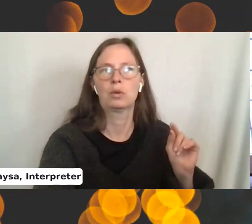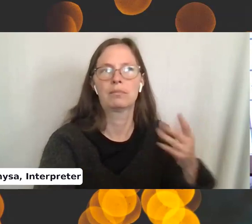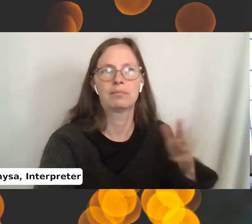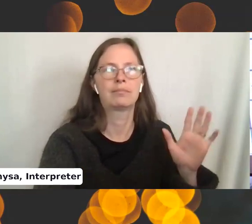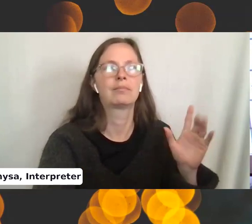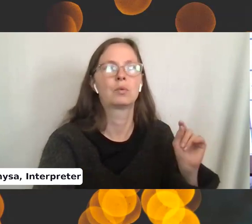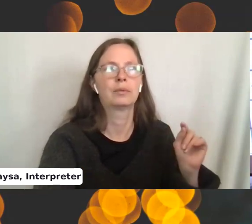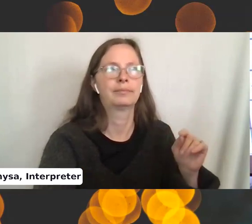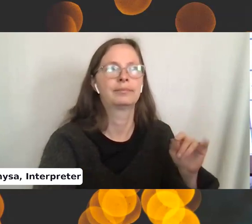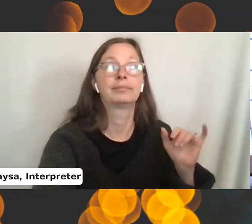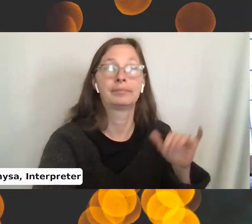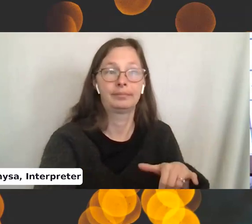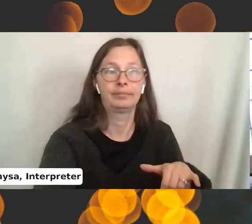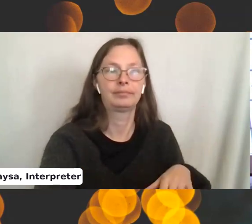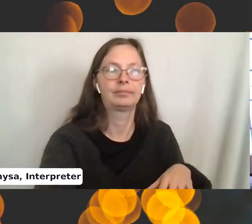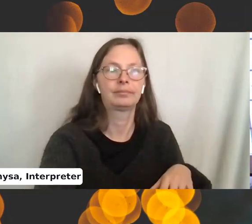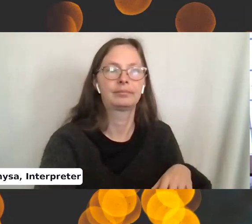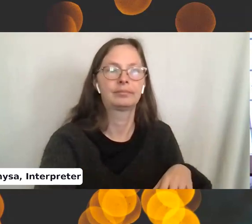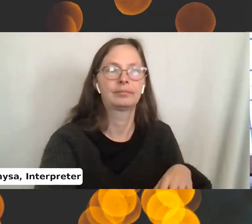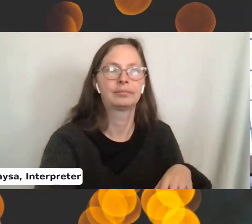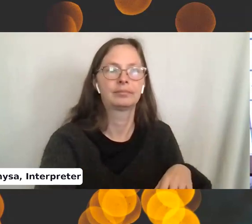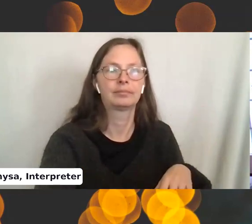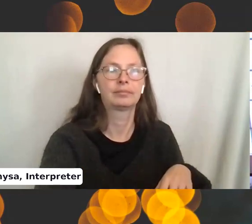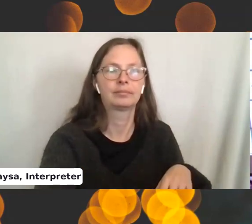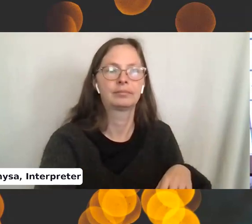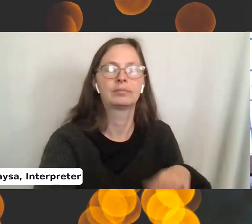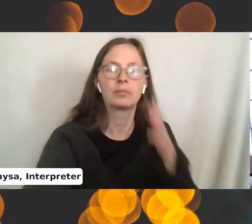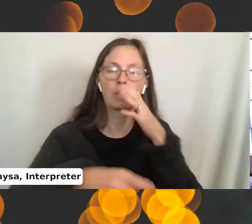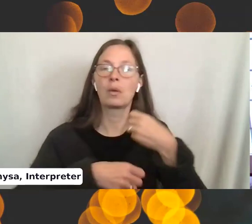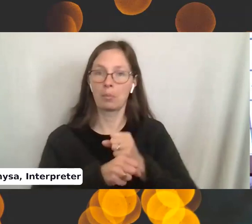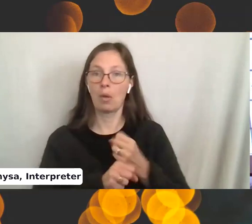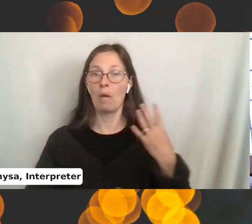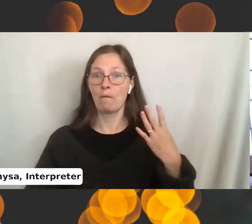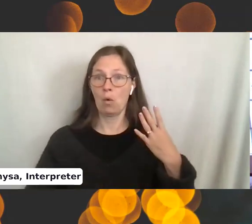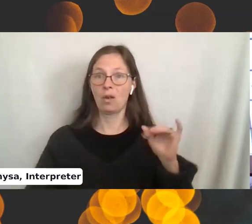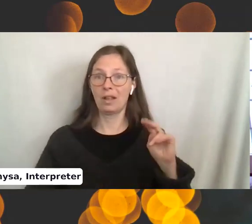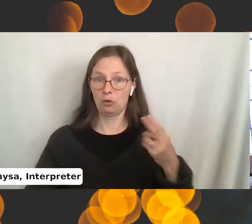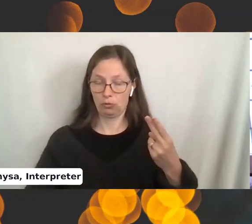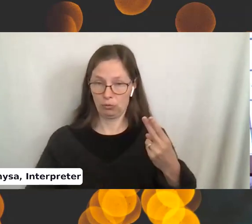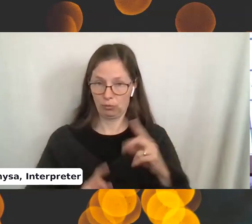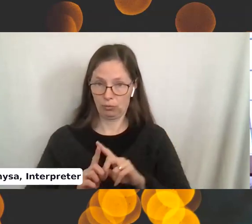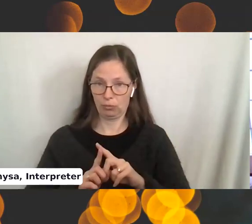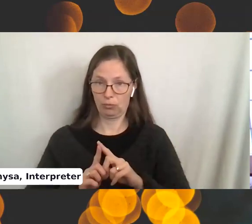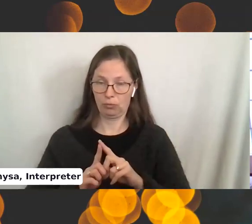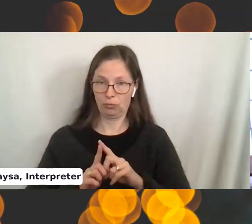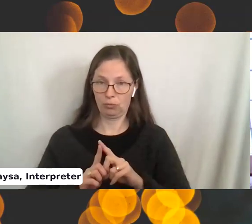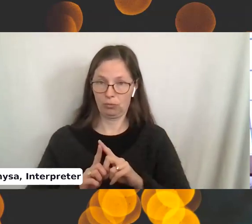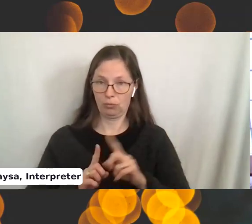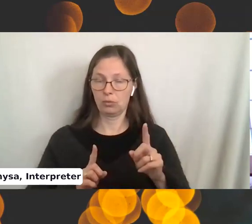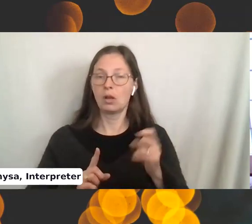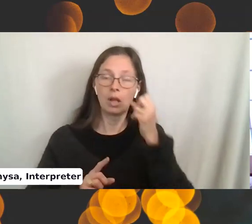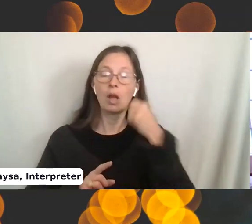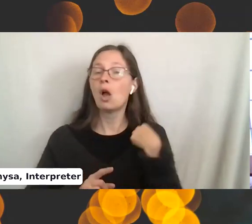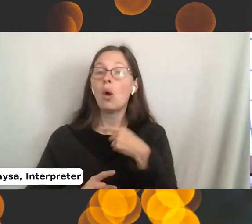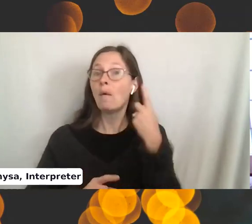So this is going to make a 4-inch strip as I knit. Because for this thing, this T-cozy, we're not knitting this way,